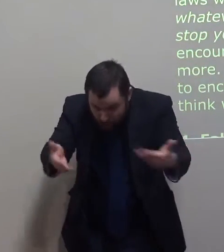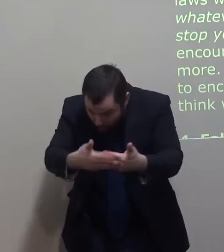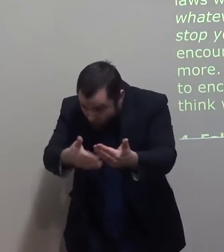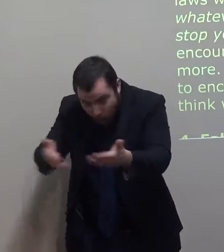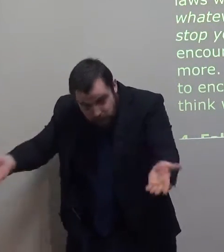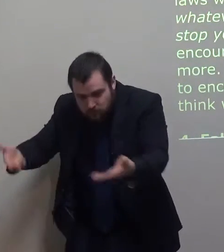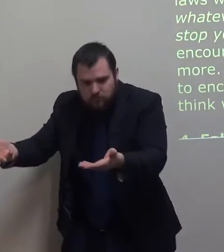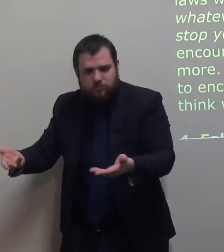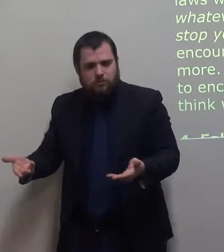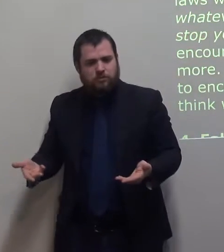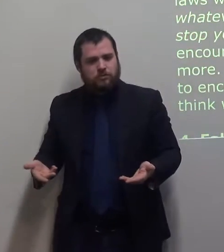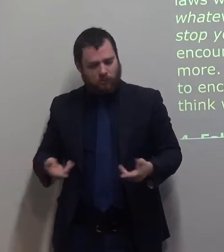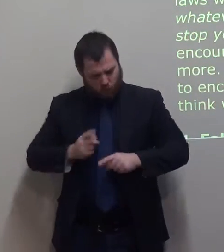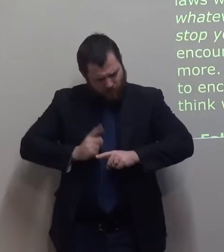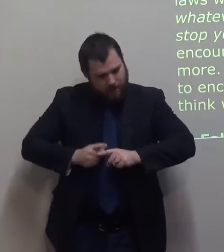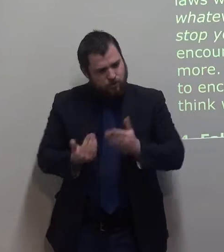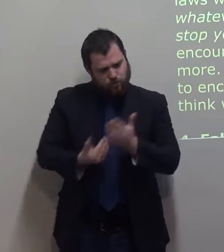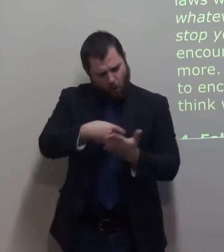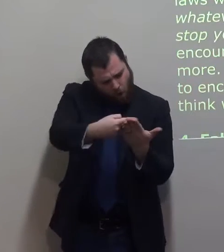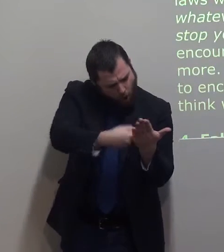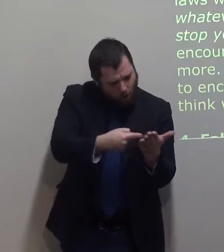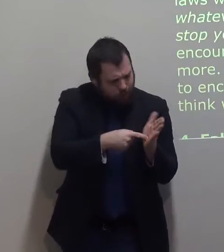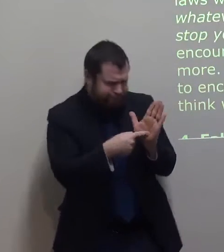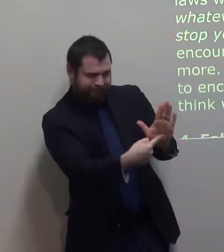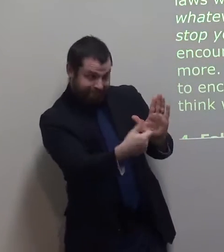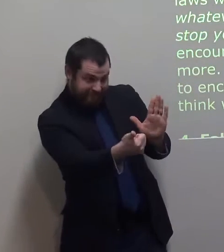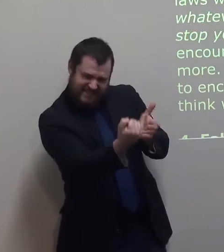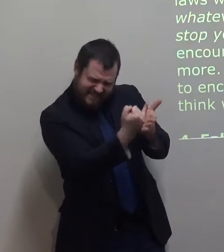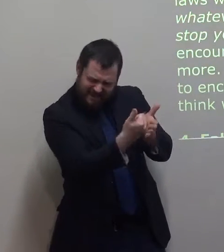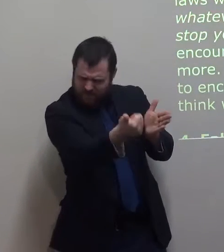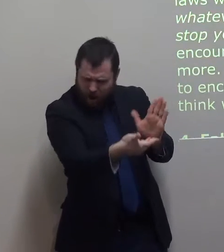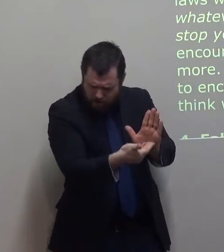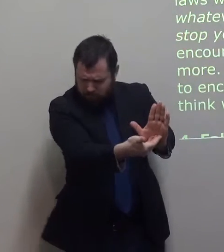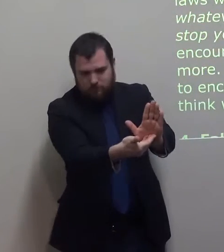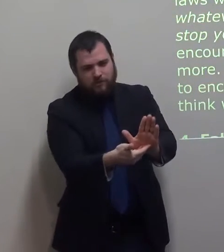They quickly get leaders to encourage them. They do not think what they're doing.